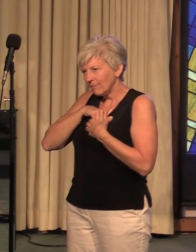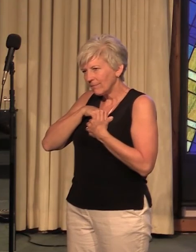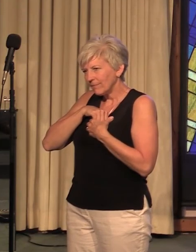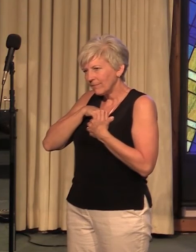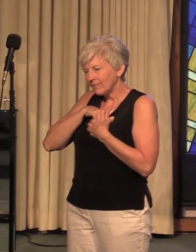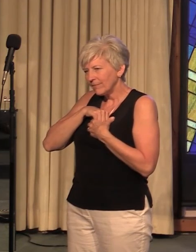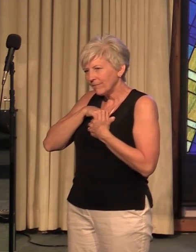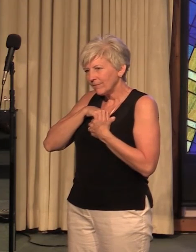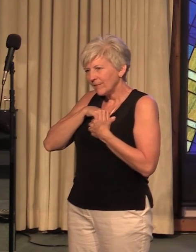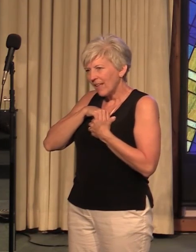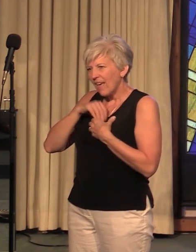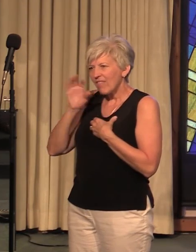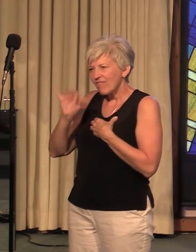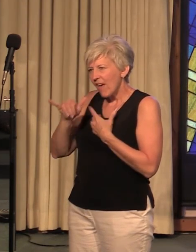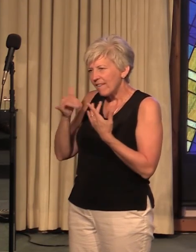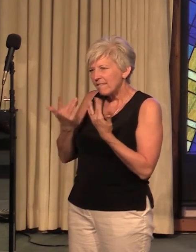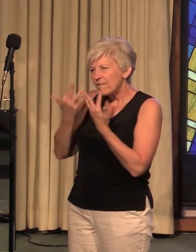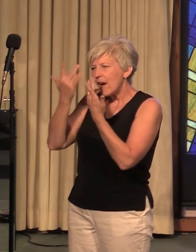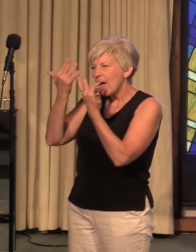and fire in the night